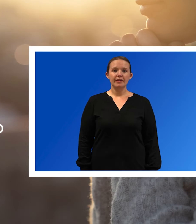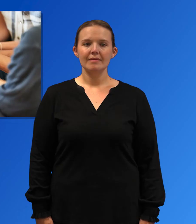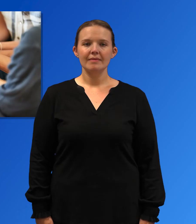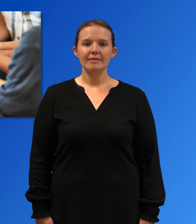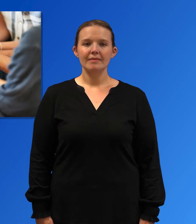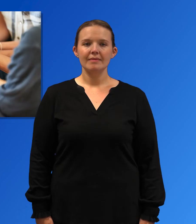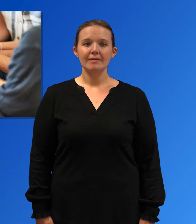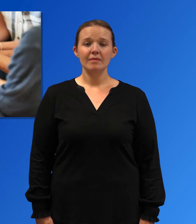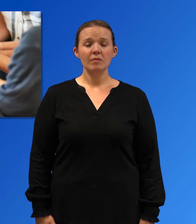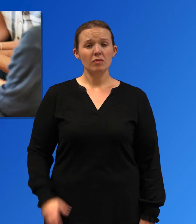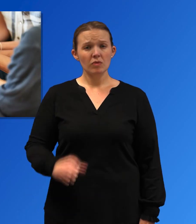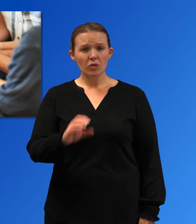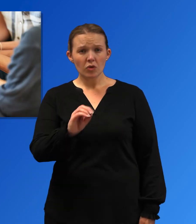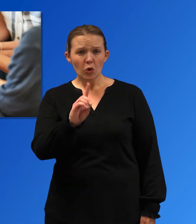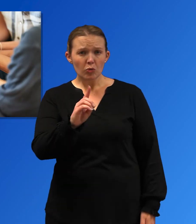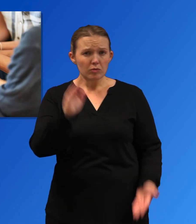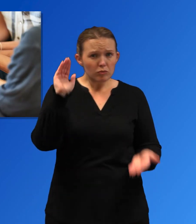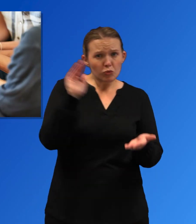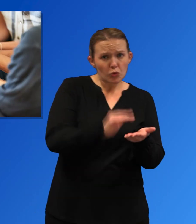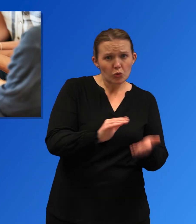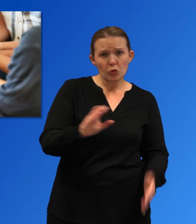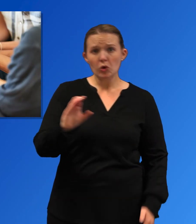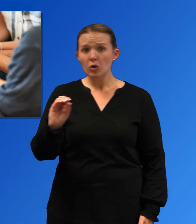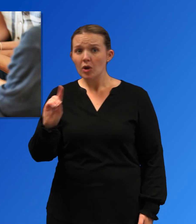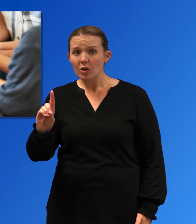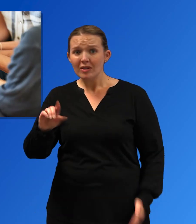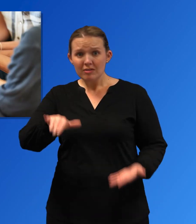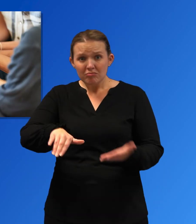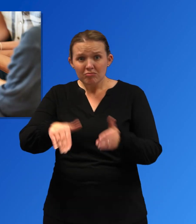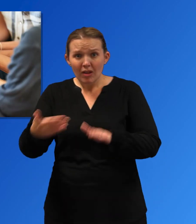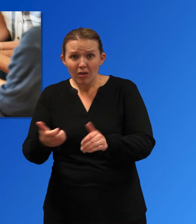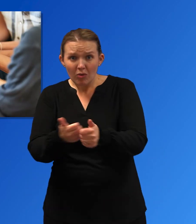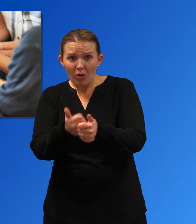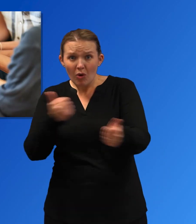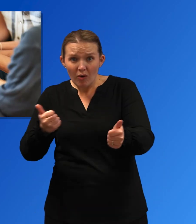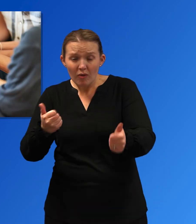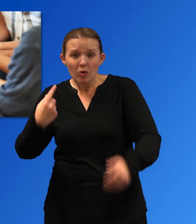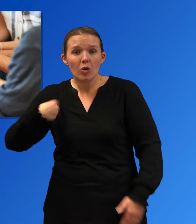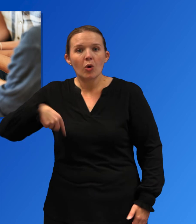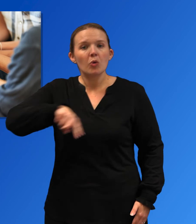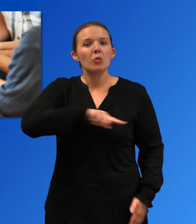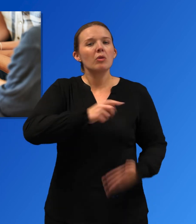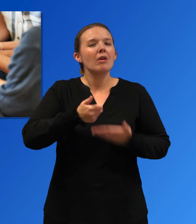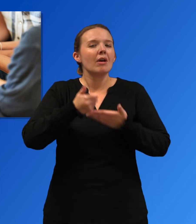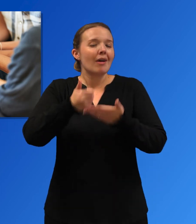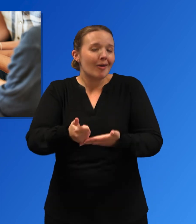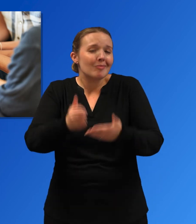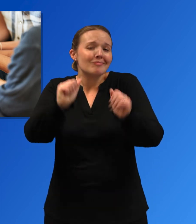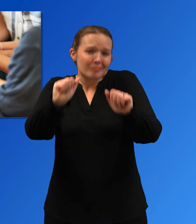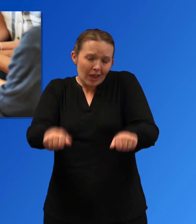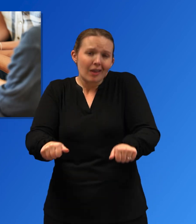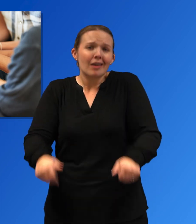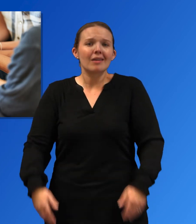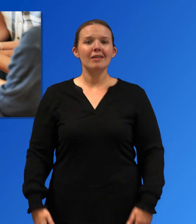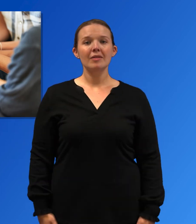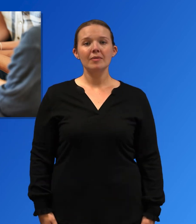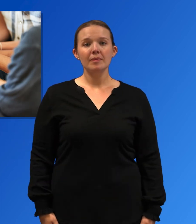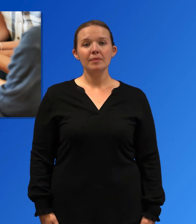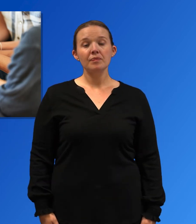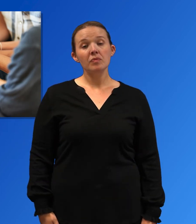Everyone can take action to reduce overdoses and prevent overdose deaths. Talk to a